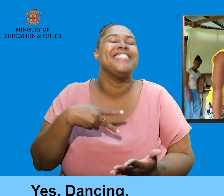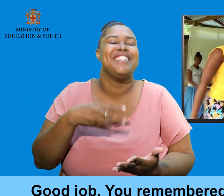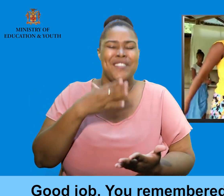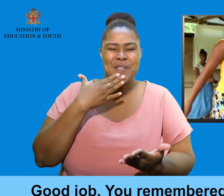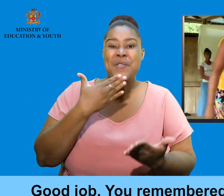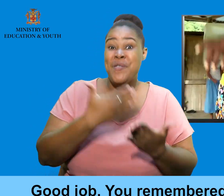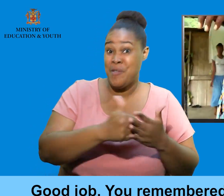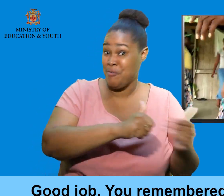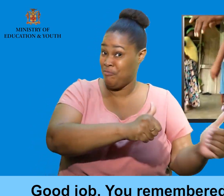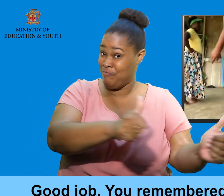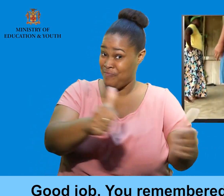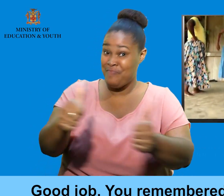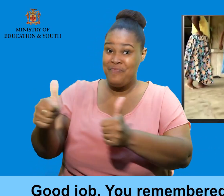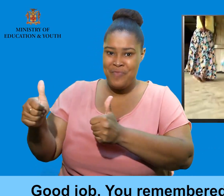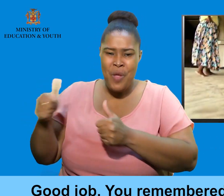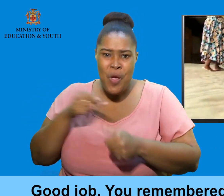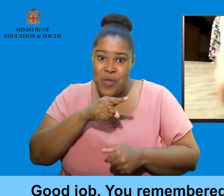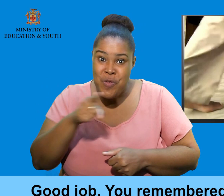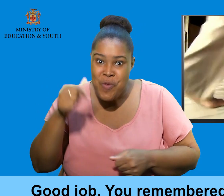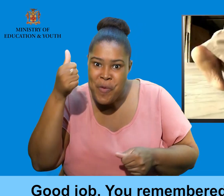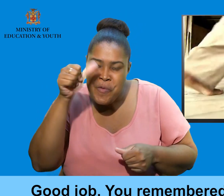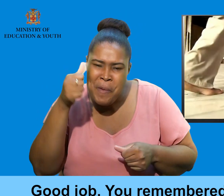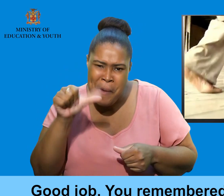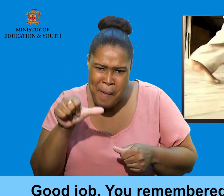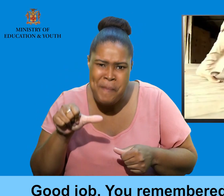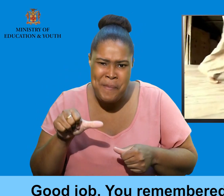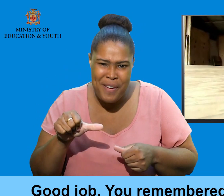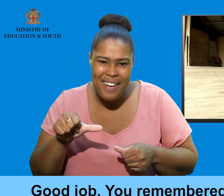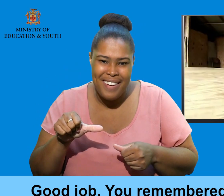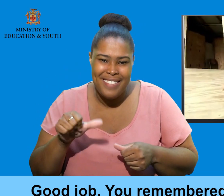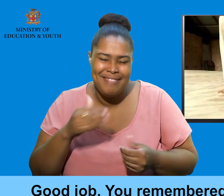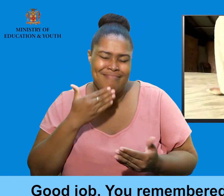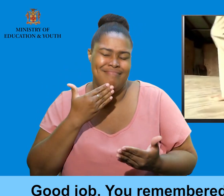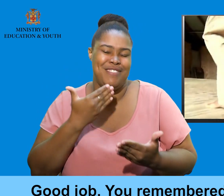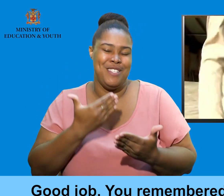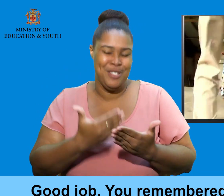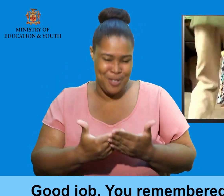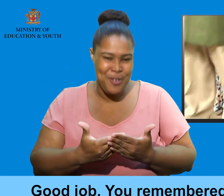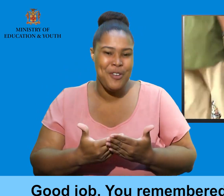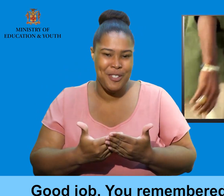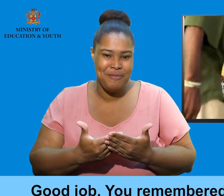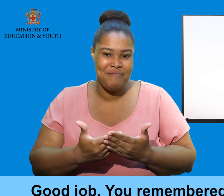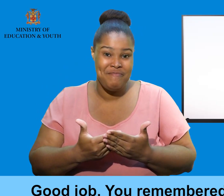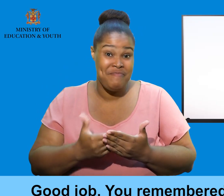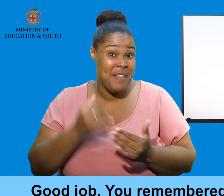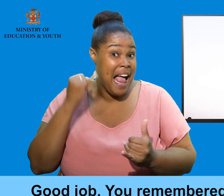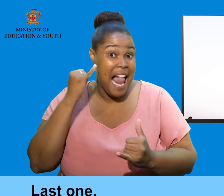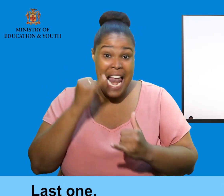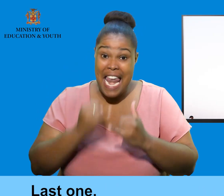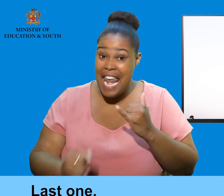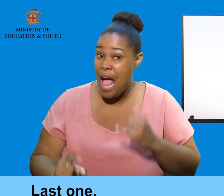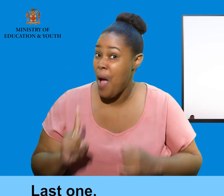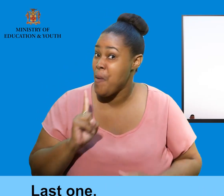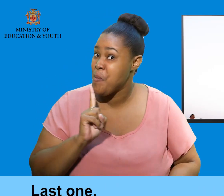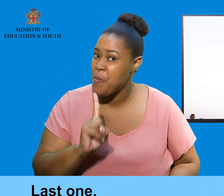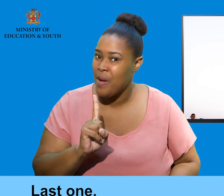Good job. You remembered. Good. Last one.